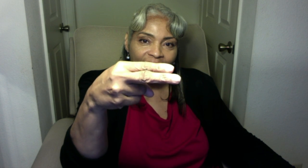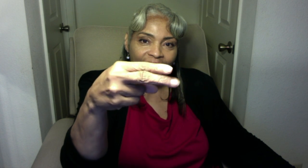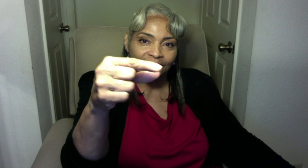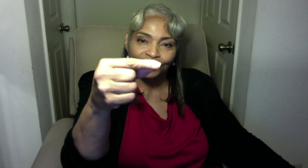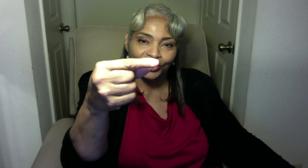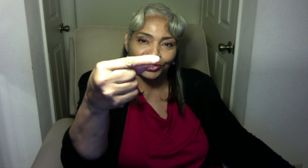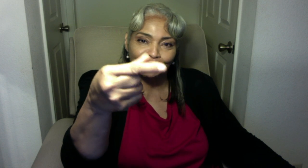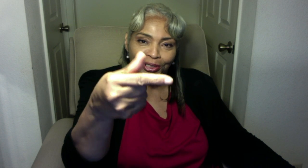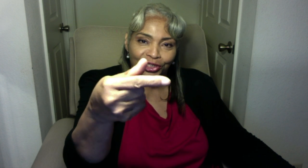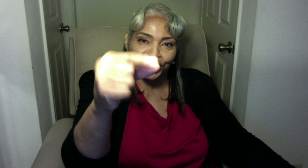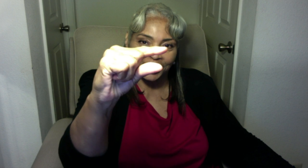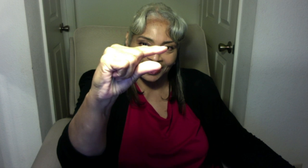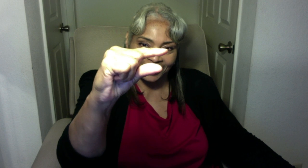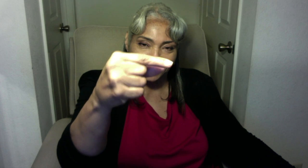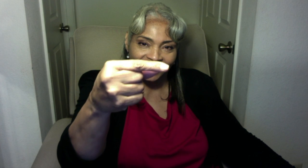H,